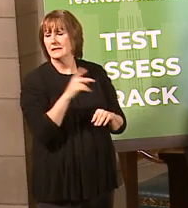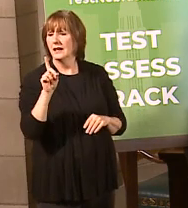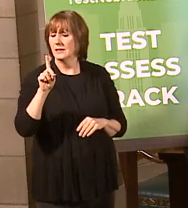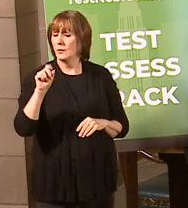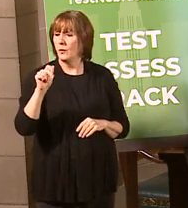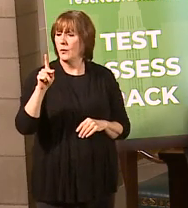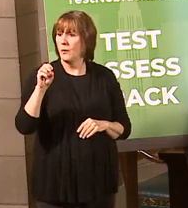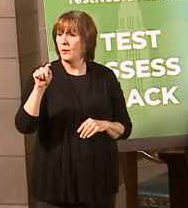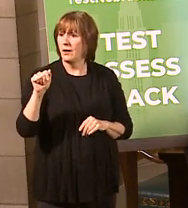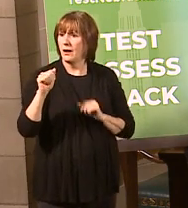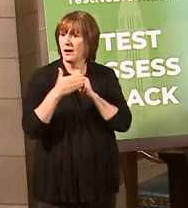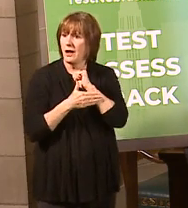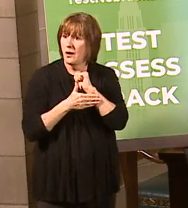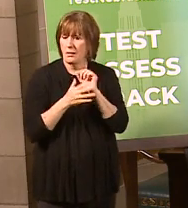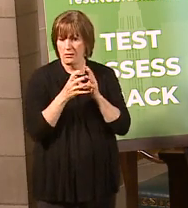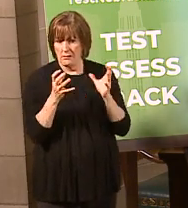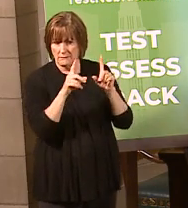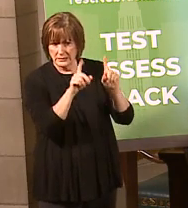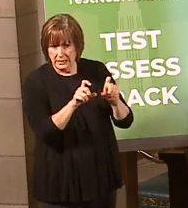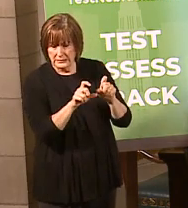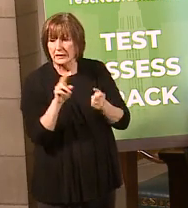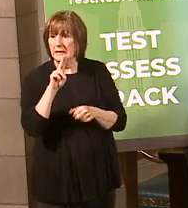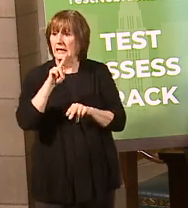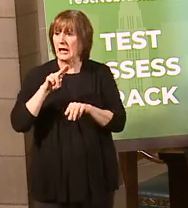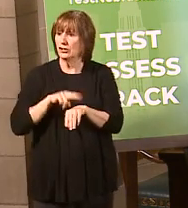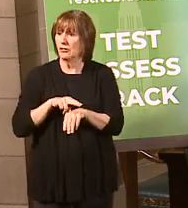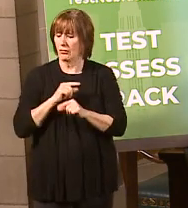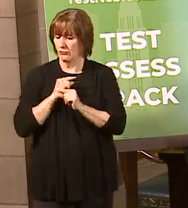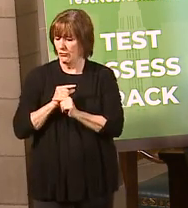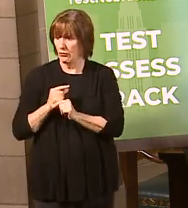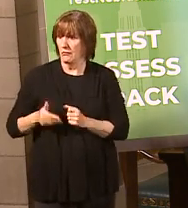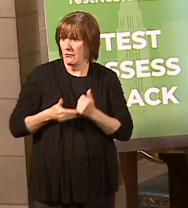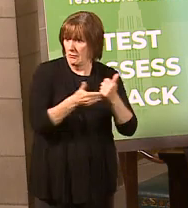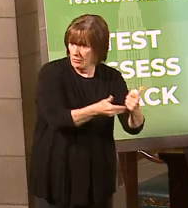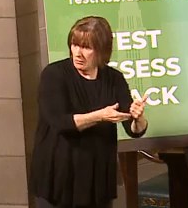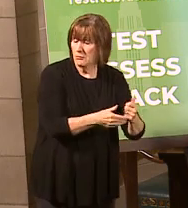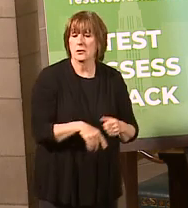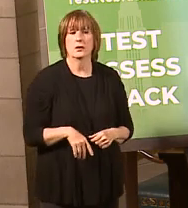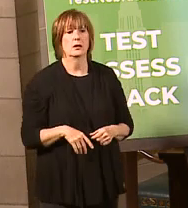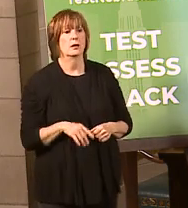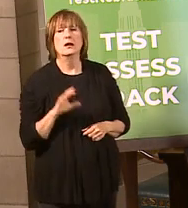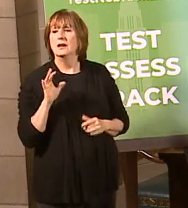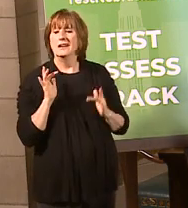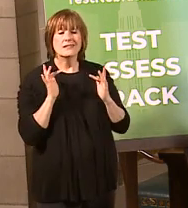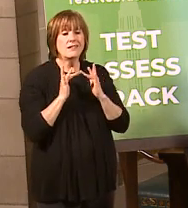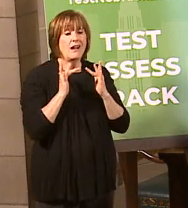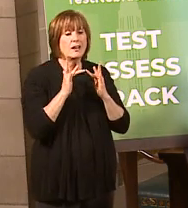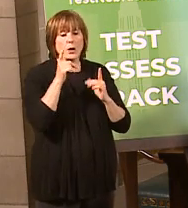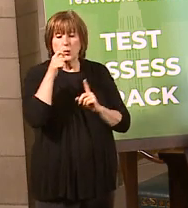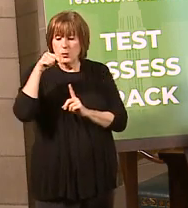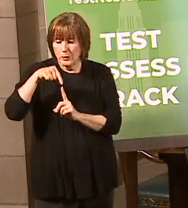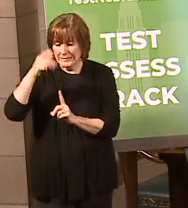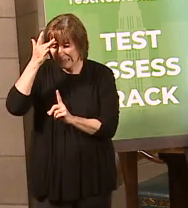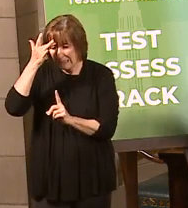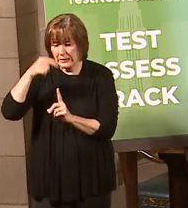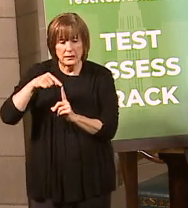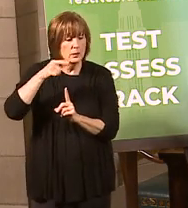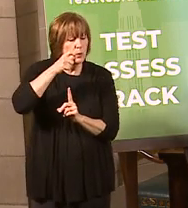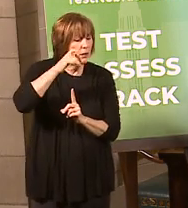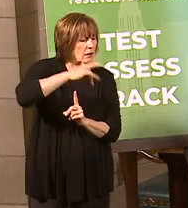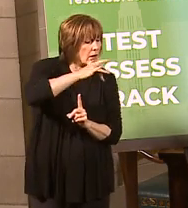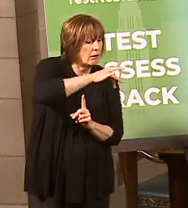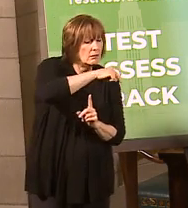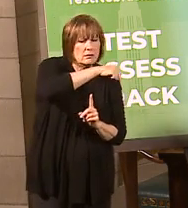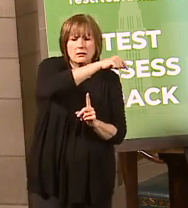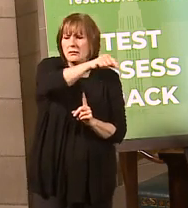County right now, we're doing a lot of testing. The National Guard is assisting with that. Then we've got to do the contact tracing. This is part of what we're doing with regard to expanding